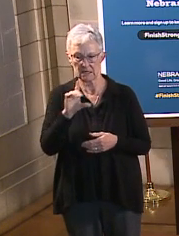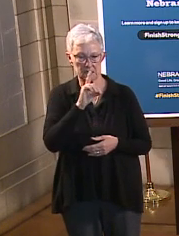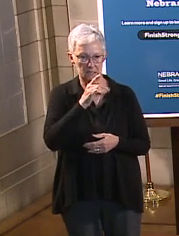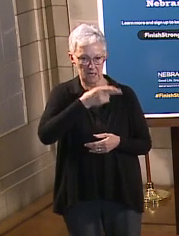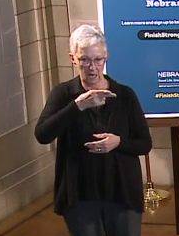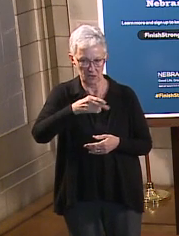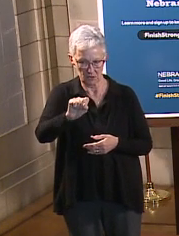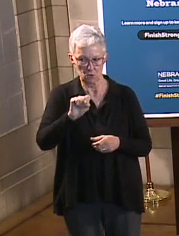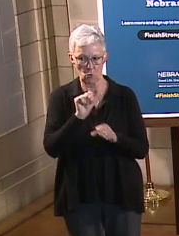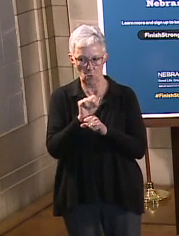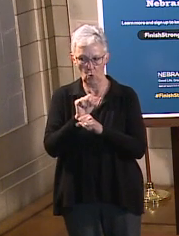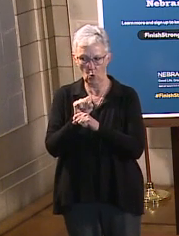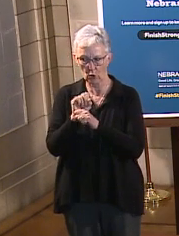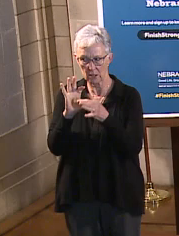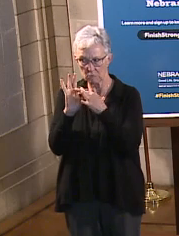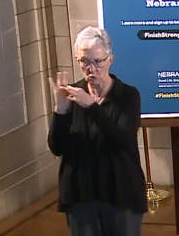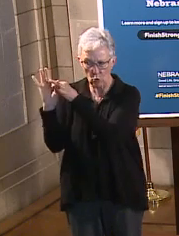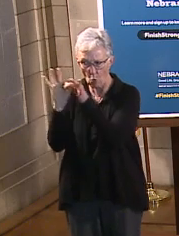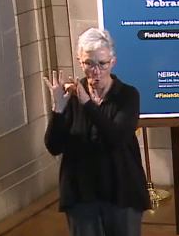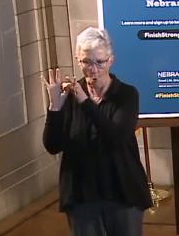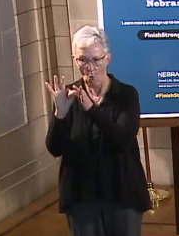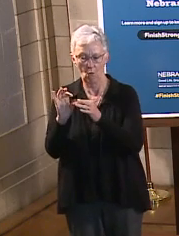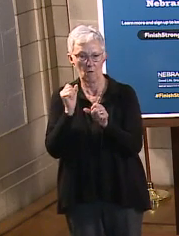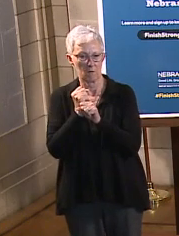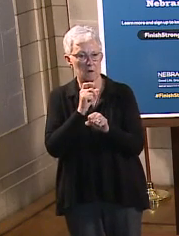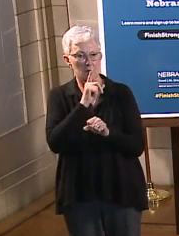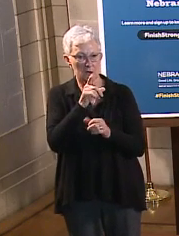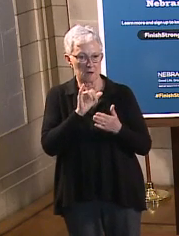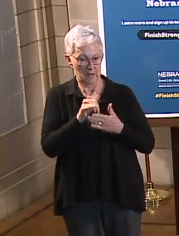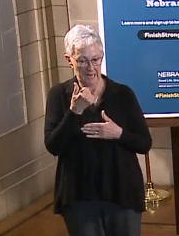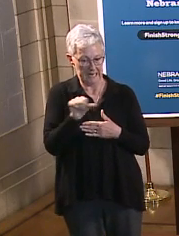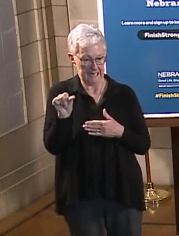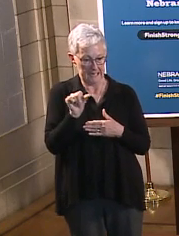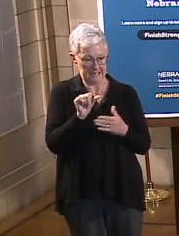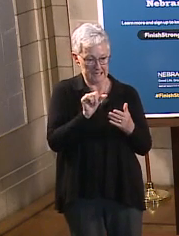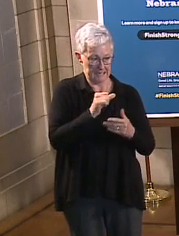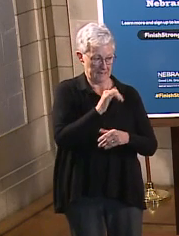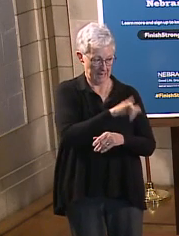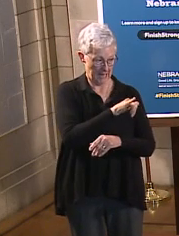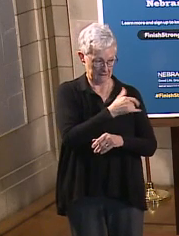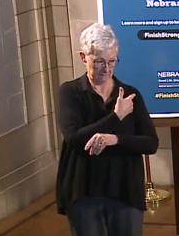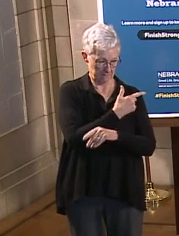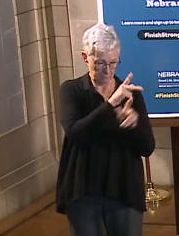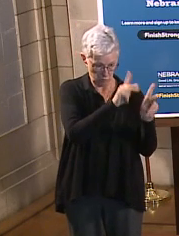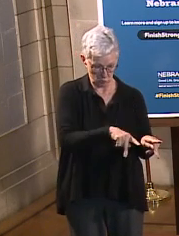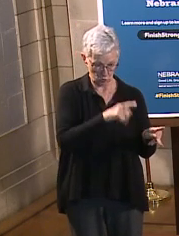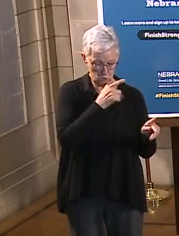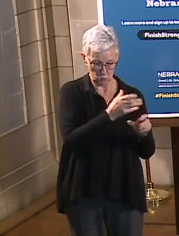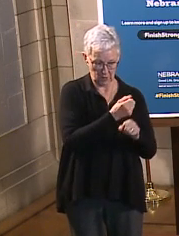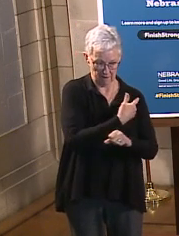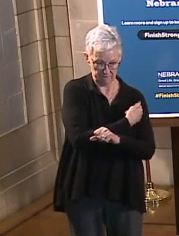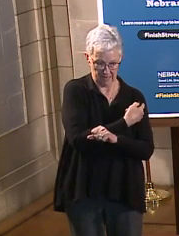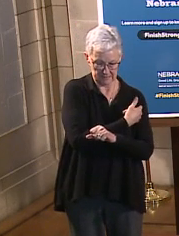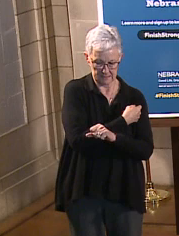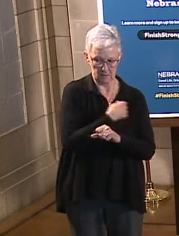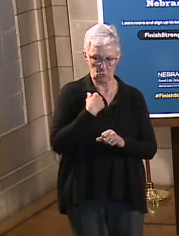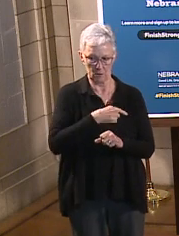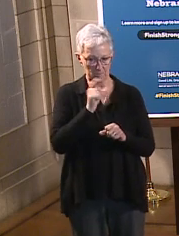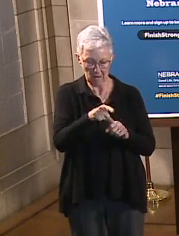closely together to ensure that any potential connection to the vaccine is investigated.